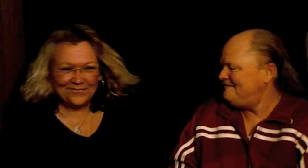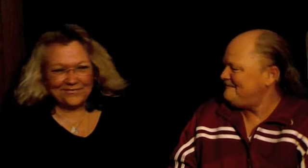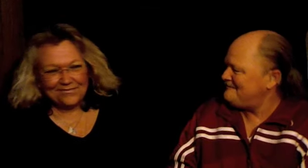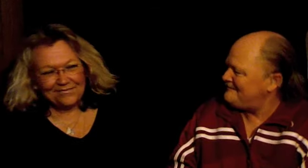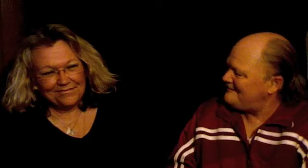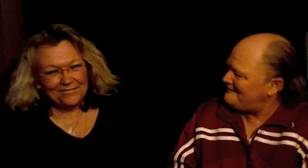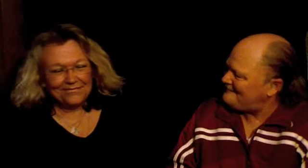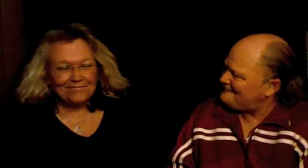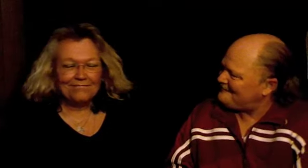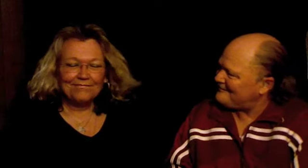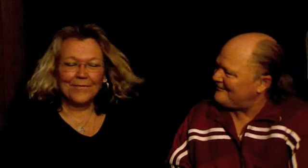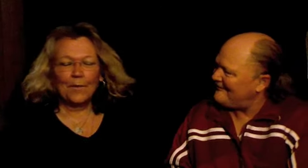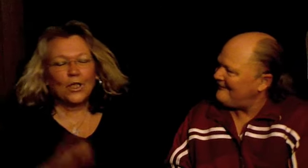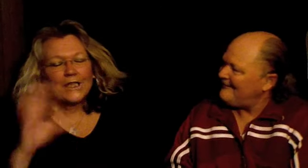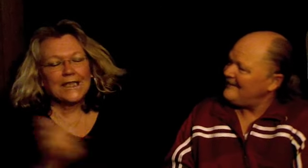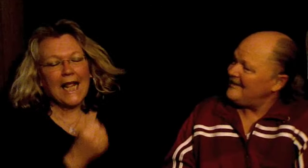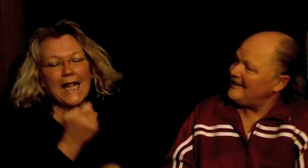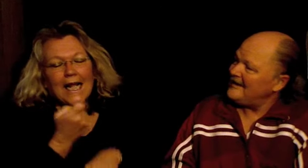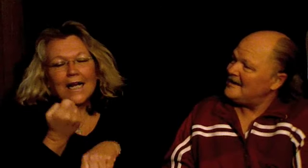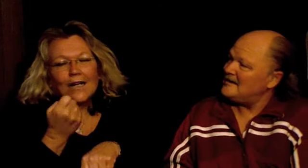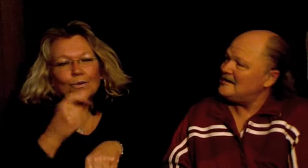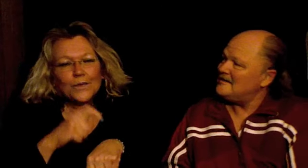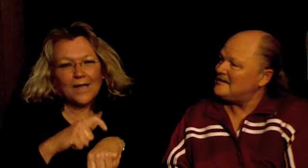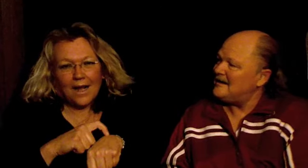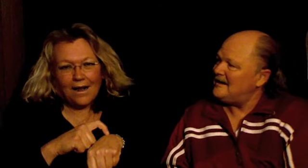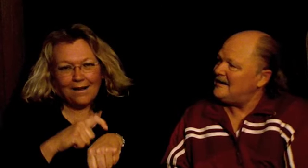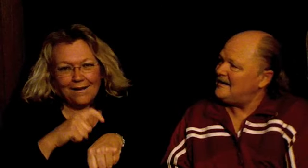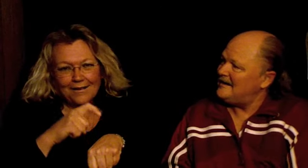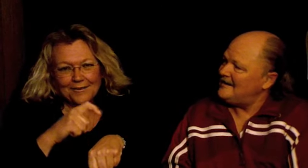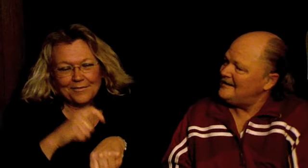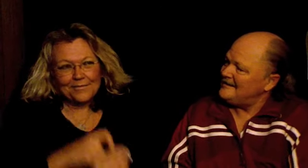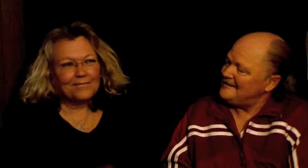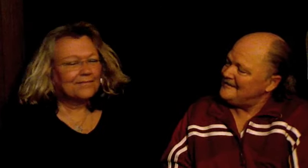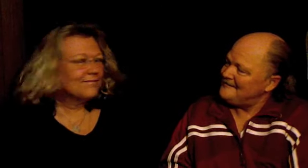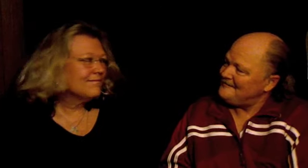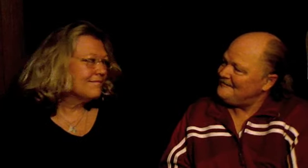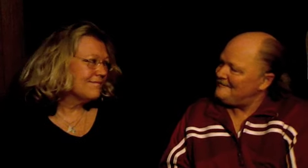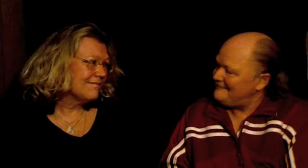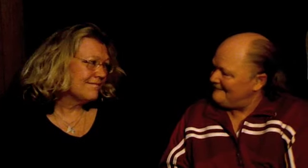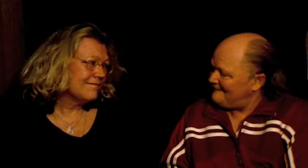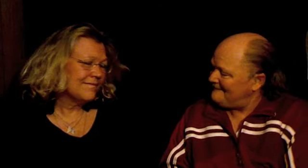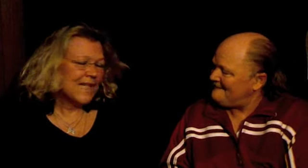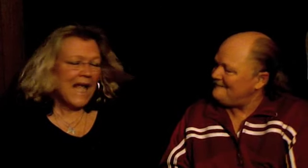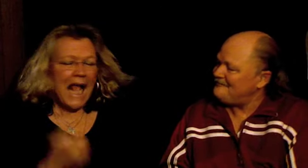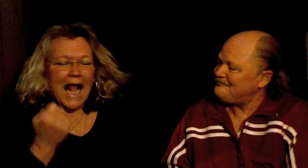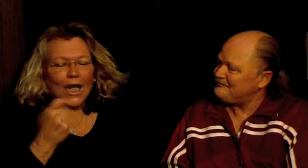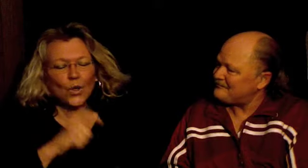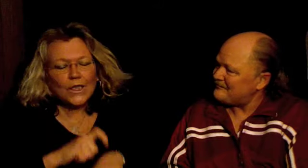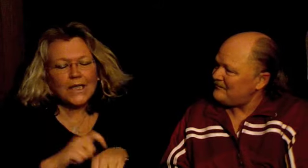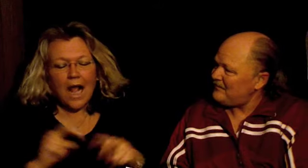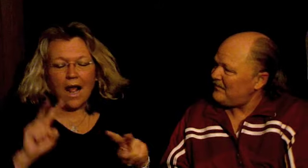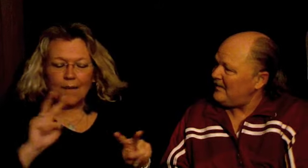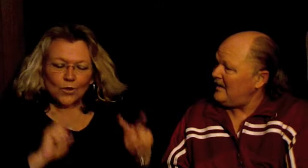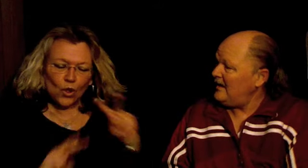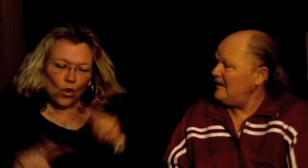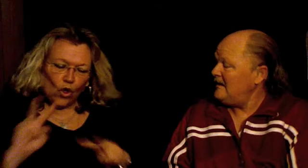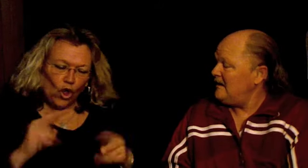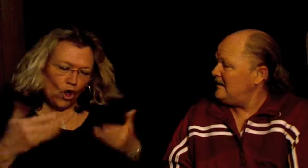I'm gonna take a little time A little time to look